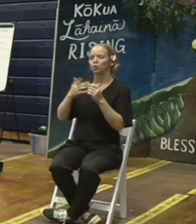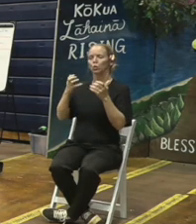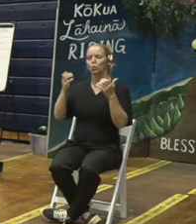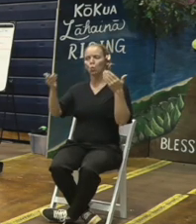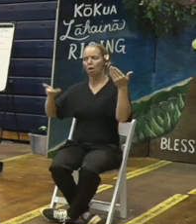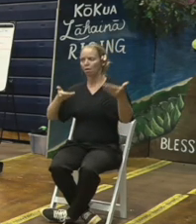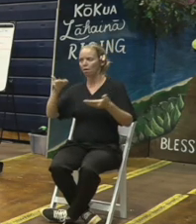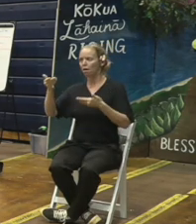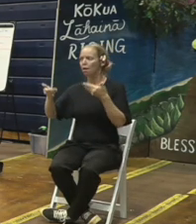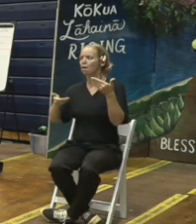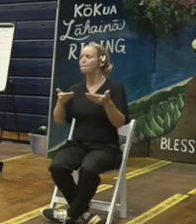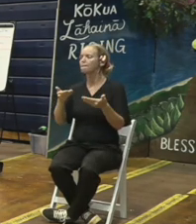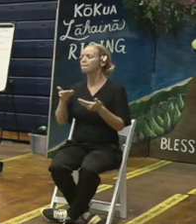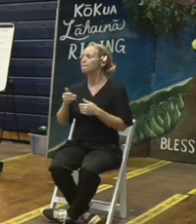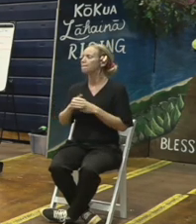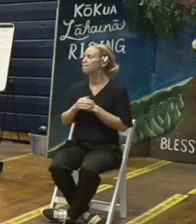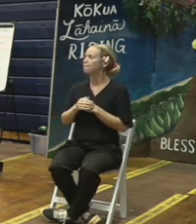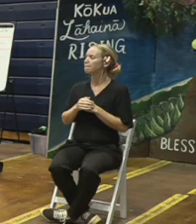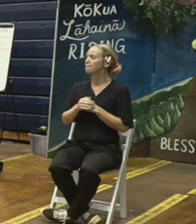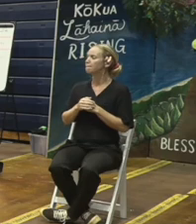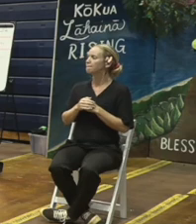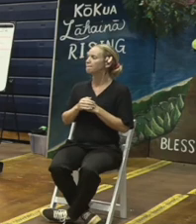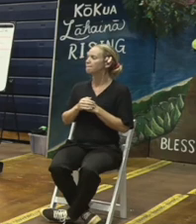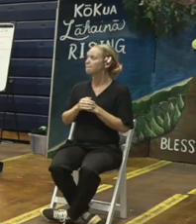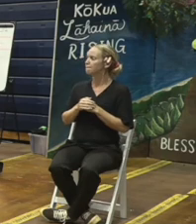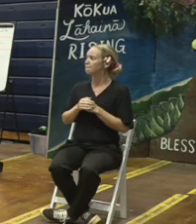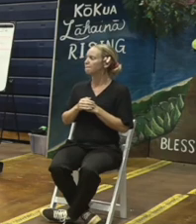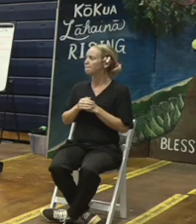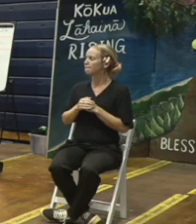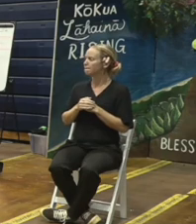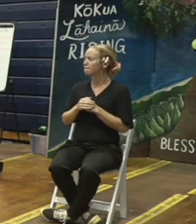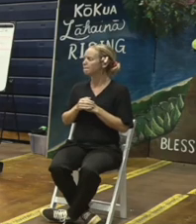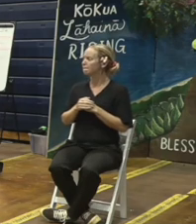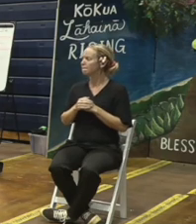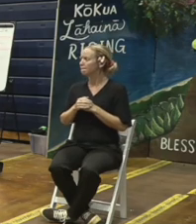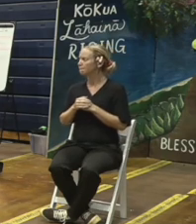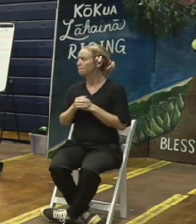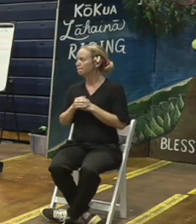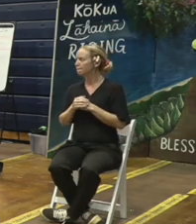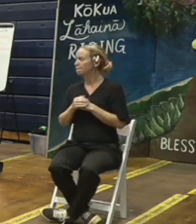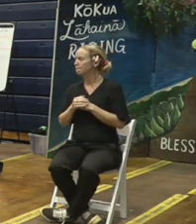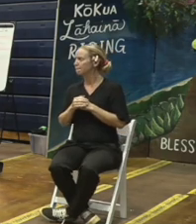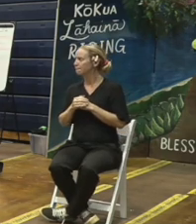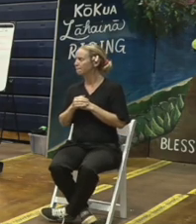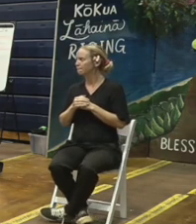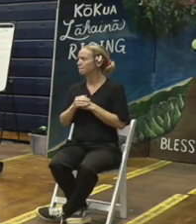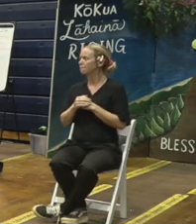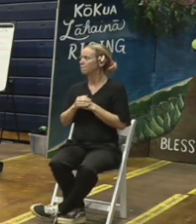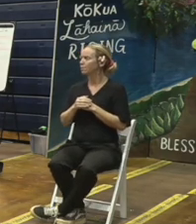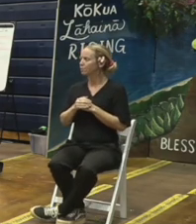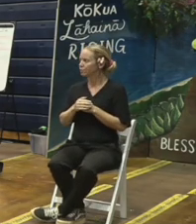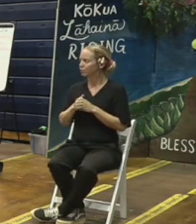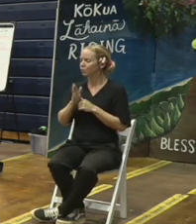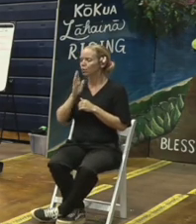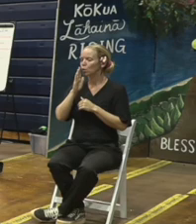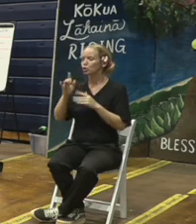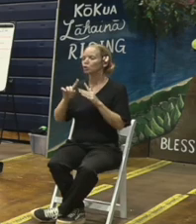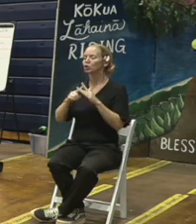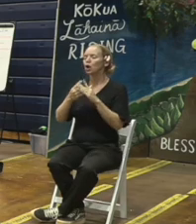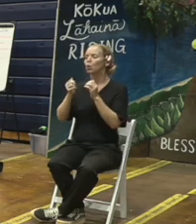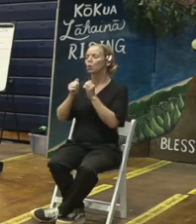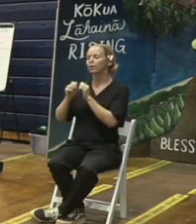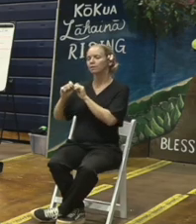I see we have questions, some documents. We'll send some people through the audience to pick up those forms. So we'll start with a slide